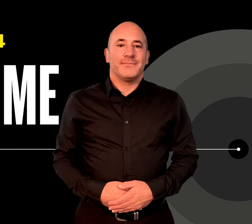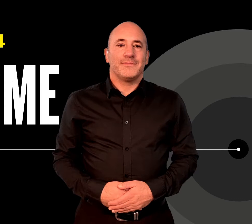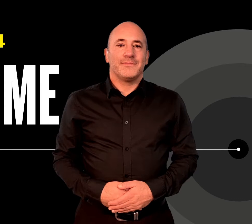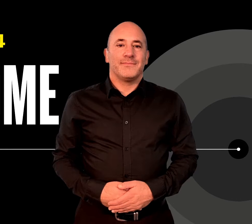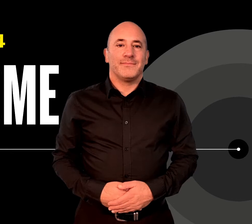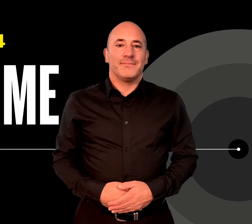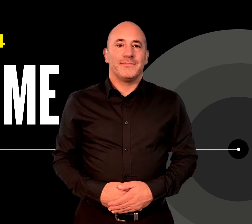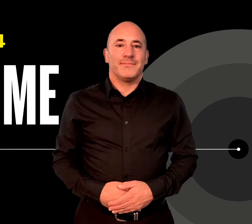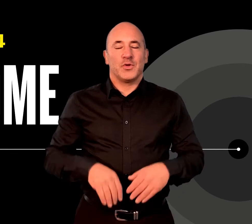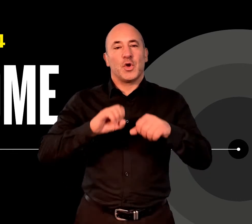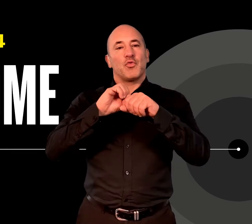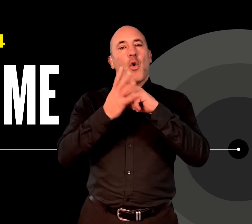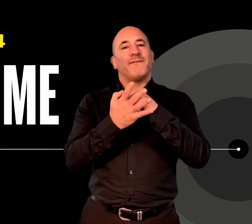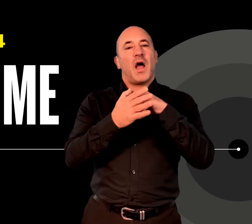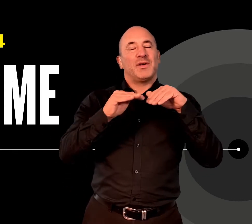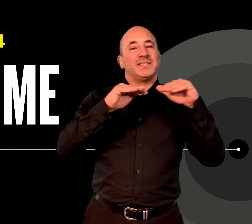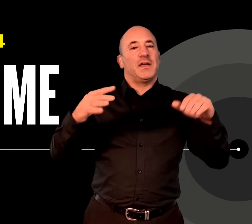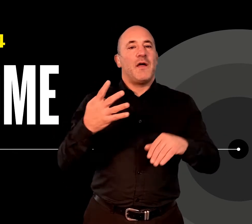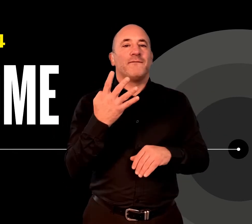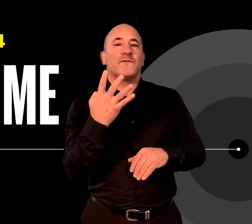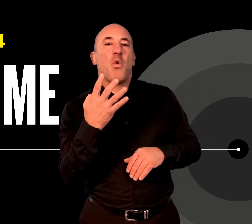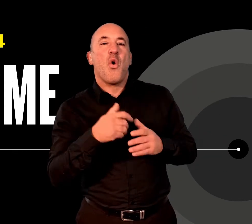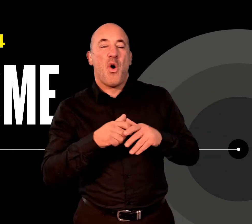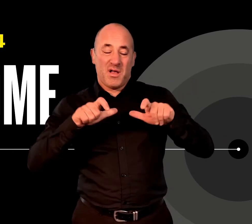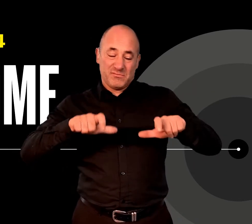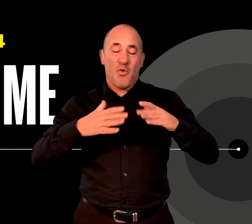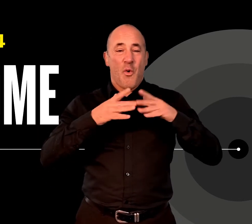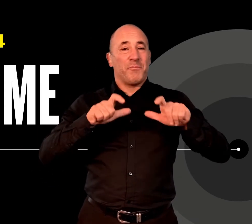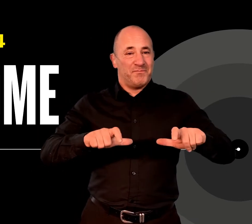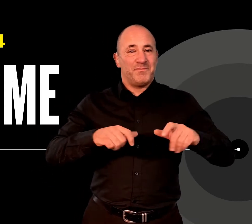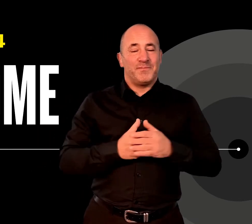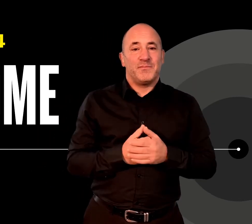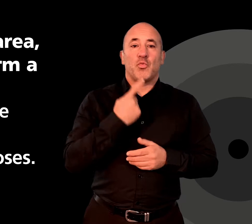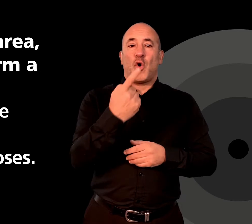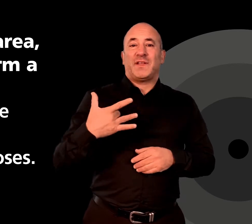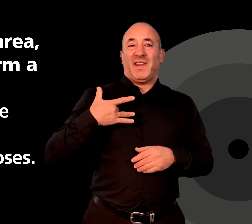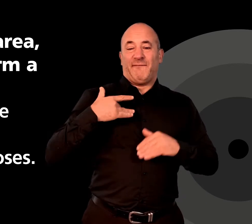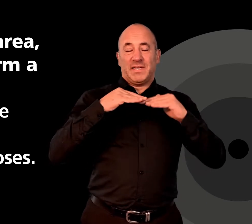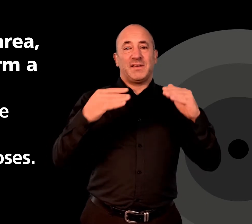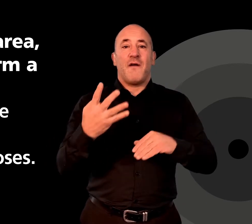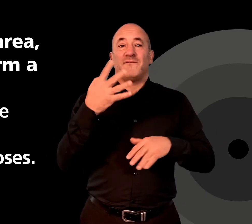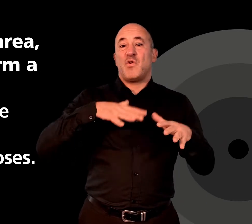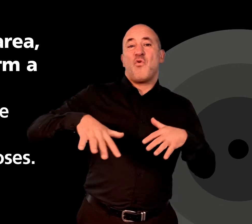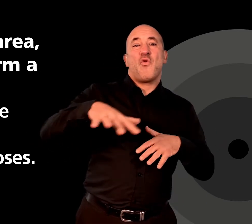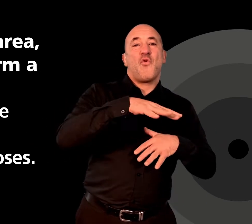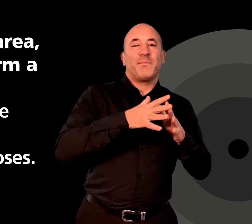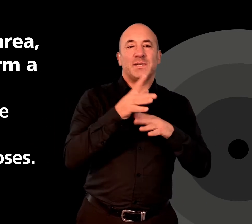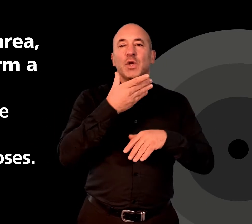Coronavirus, Tier 4. Stay at home. If you live in a Tier 4 area, you cannot